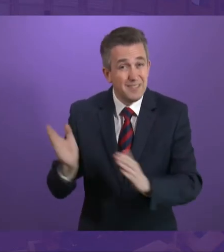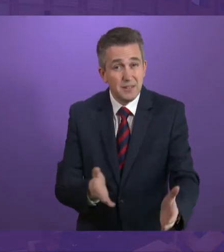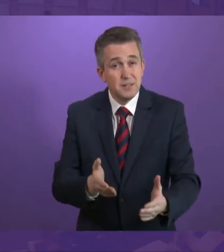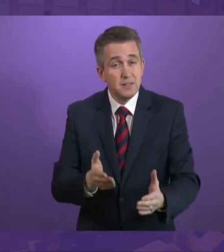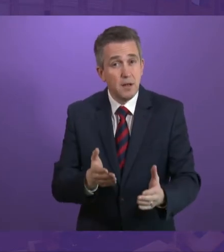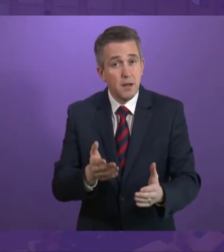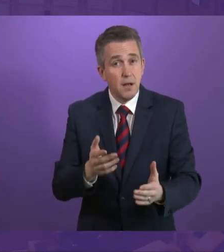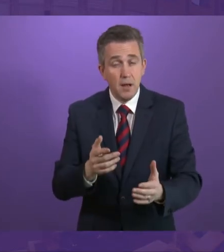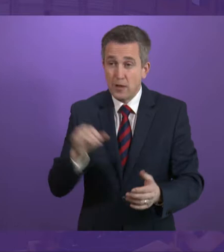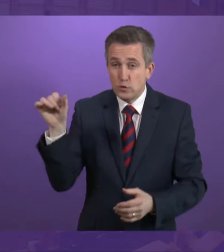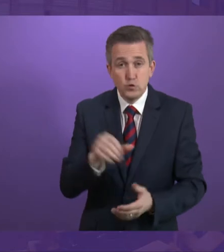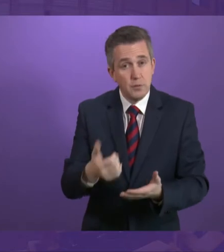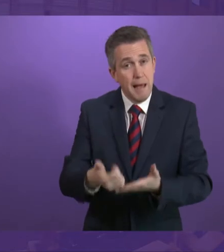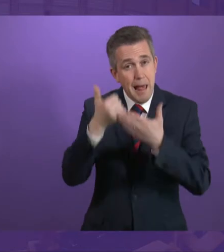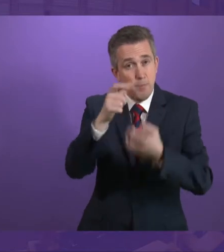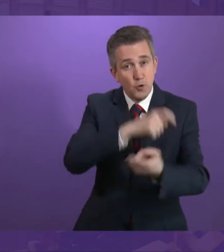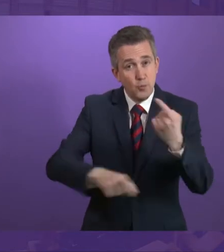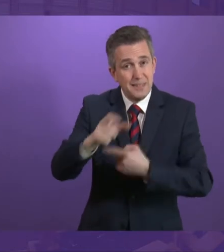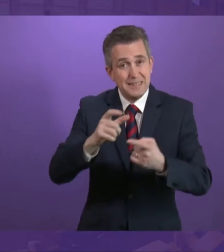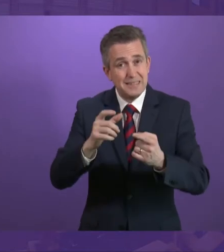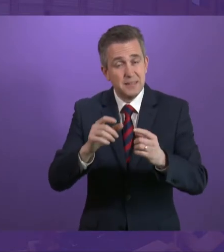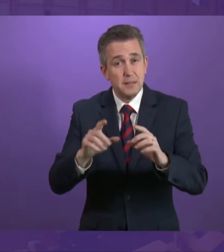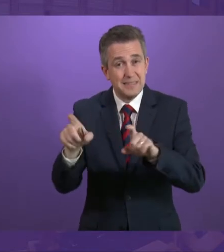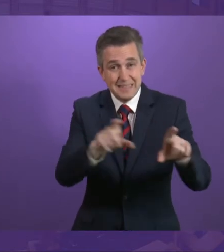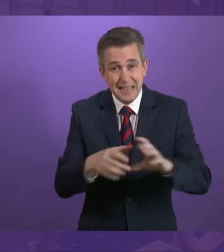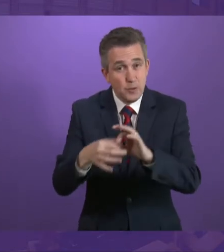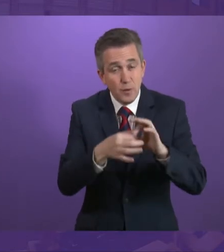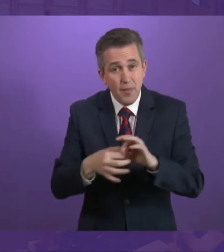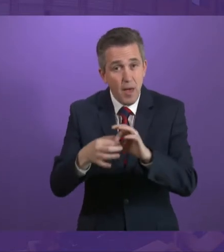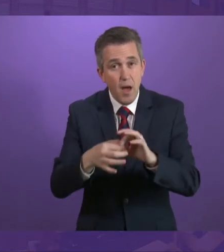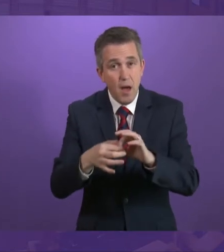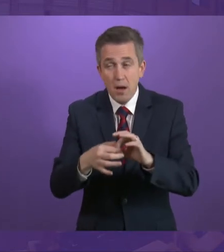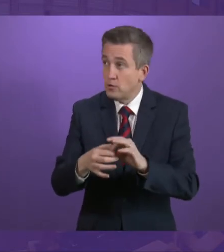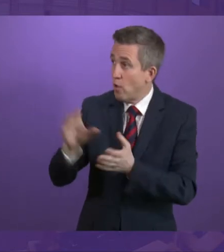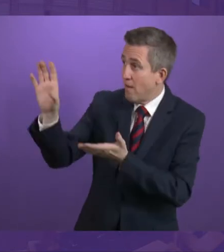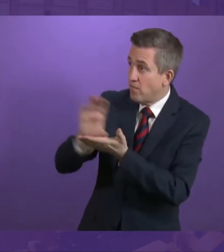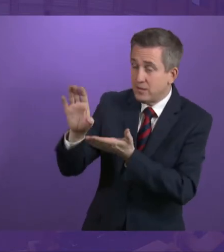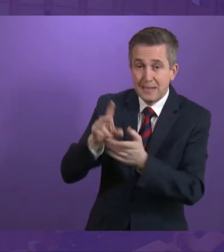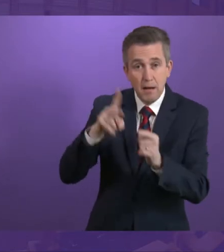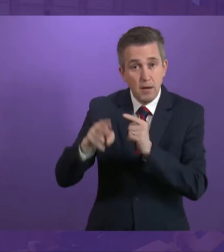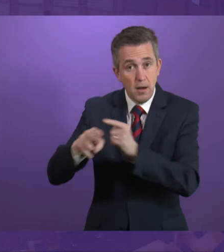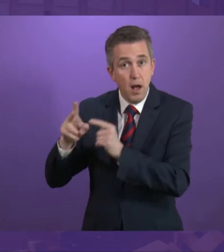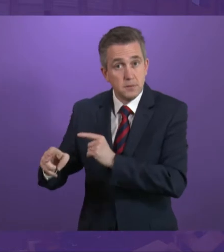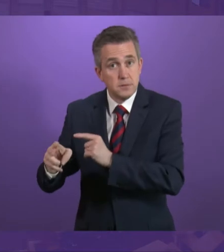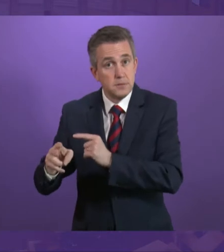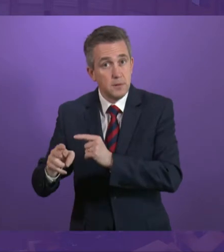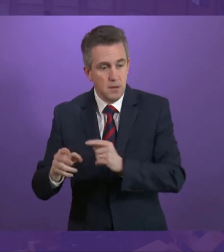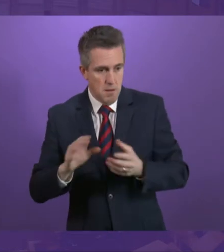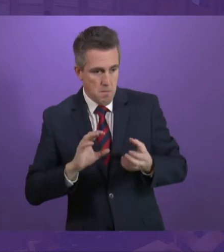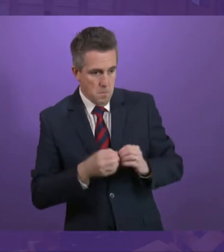that keeps communities together. And when you take into account those cuts and think about hearing access